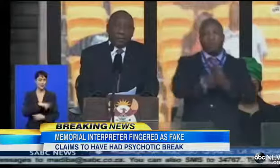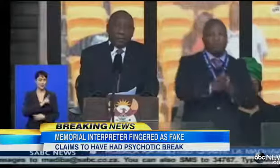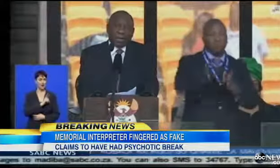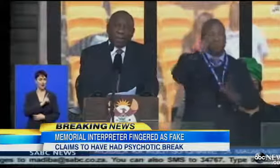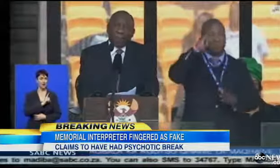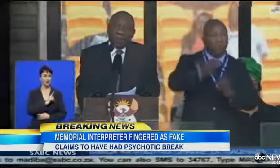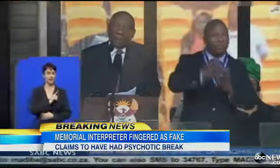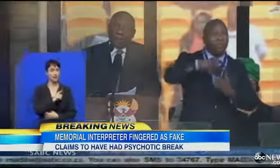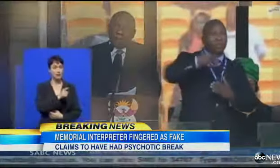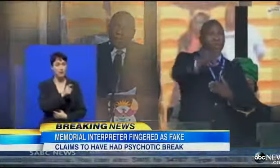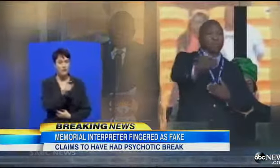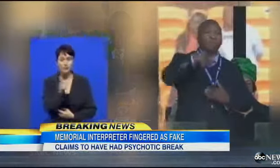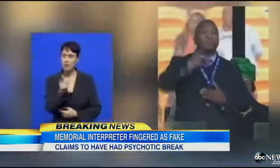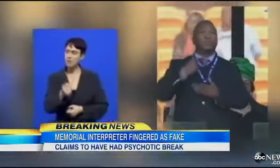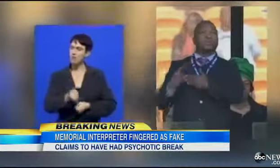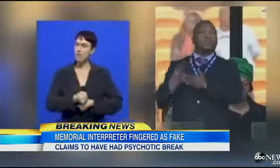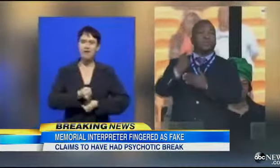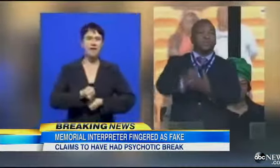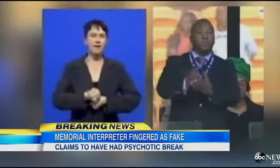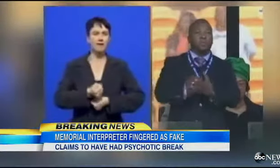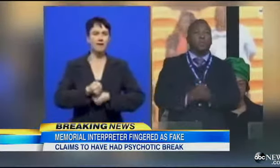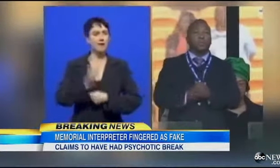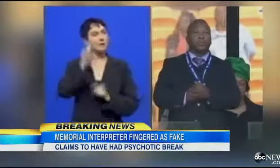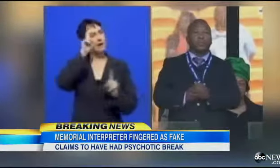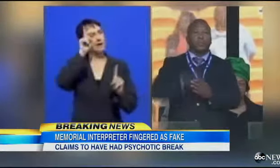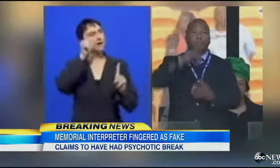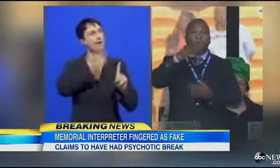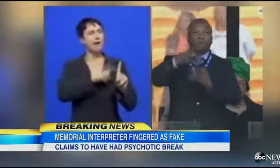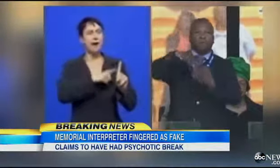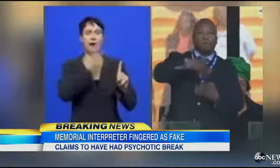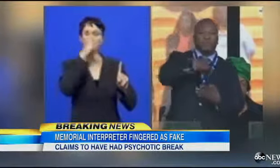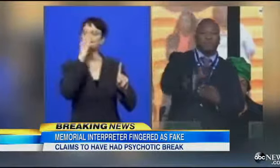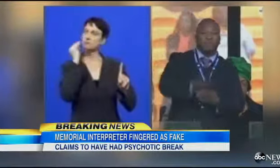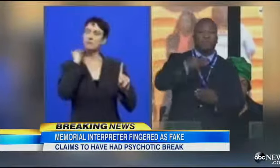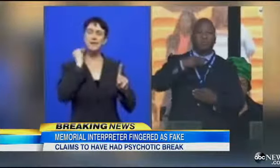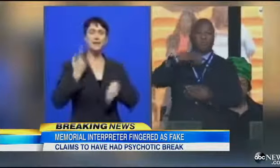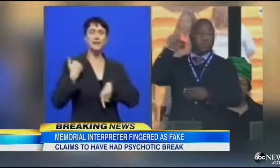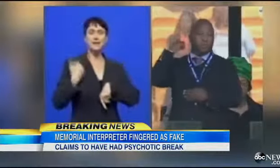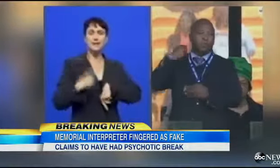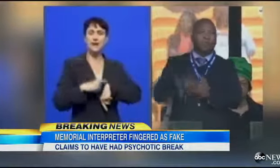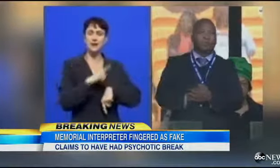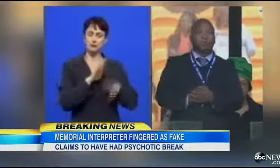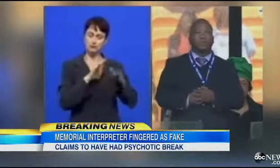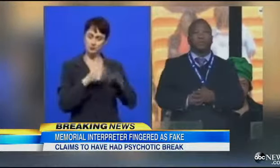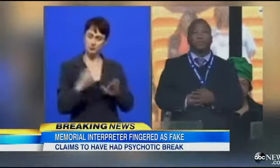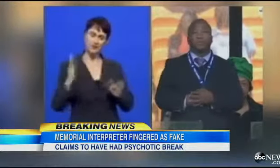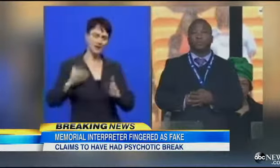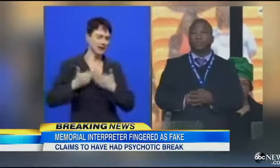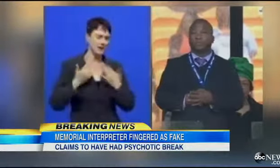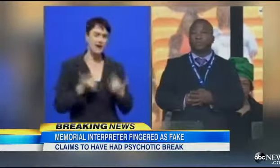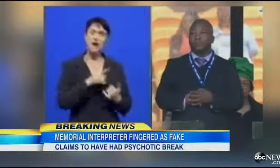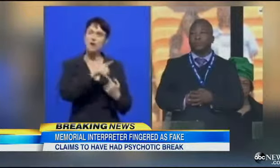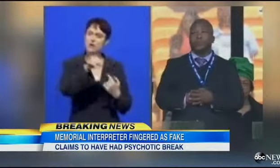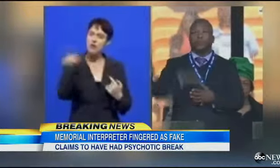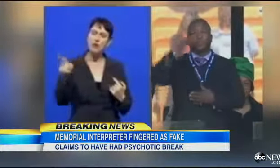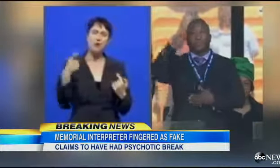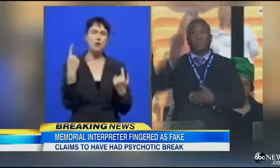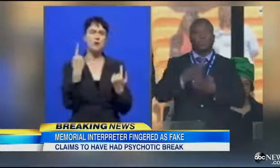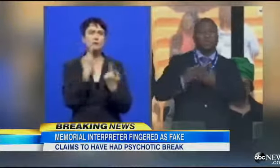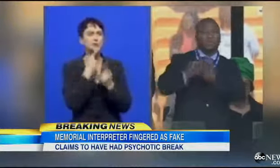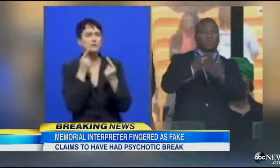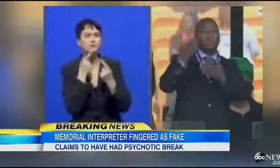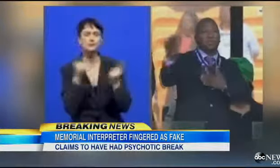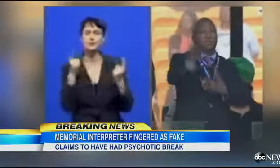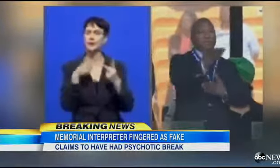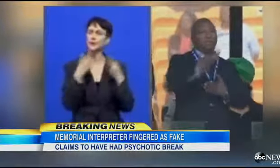people started noticing his signs didn't match the other translator on South African television. We applaud you and thank you